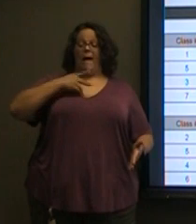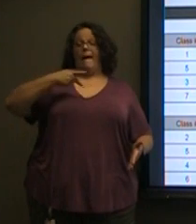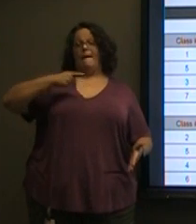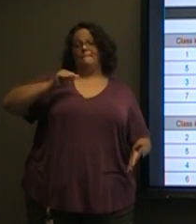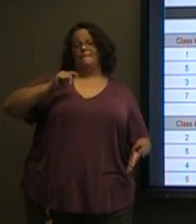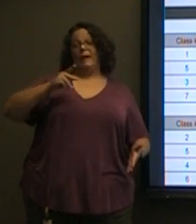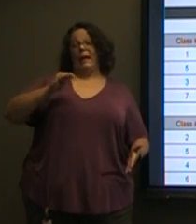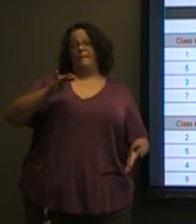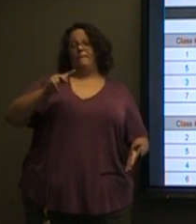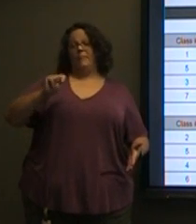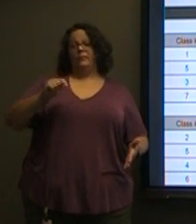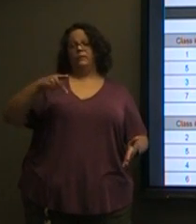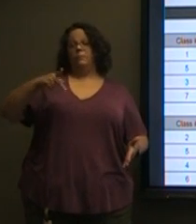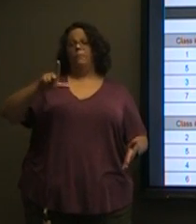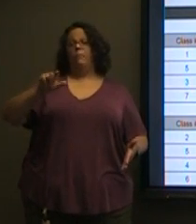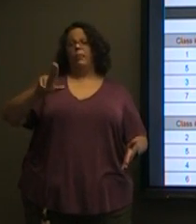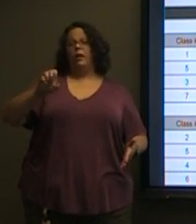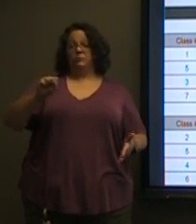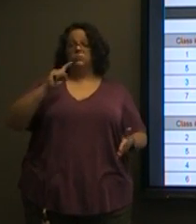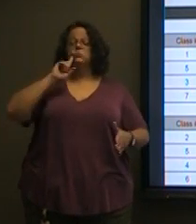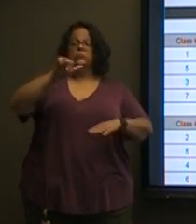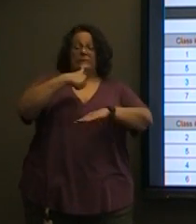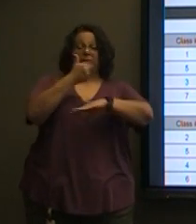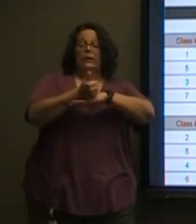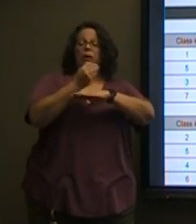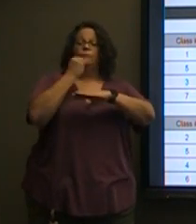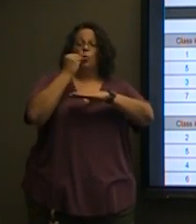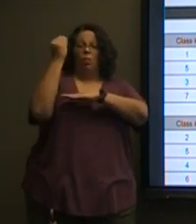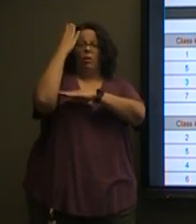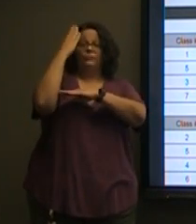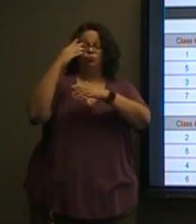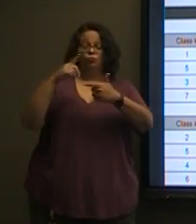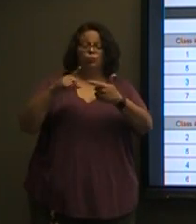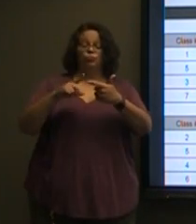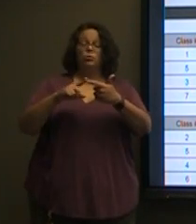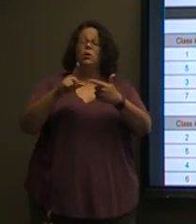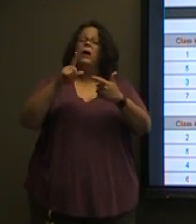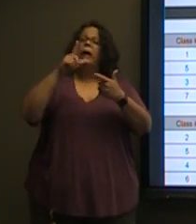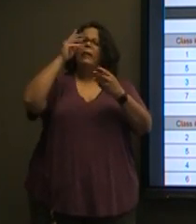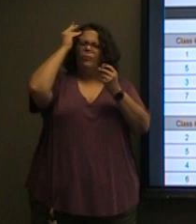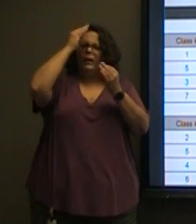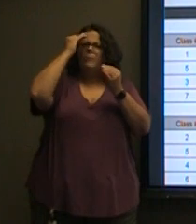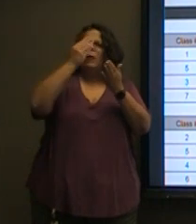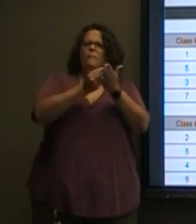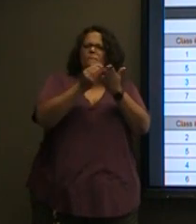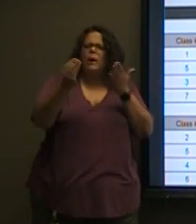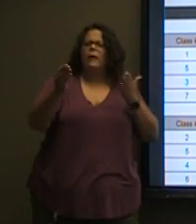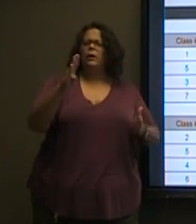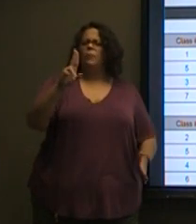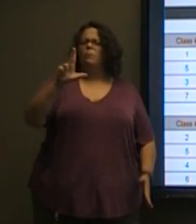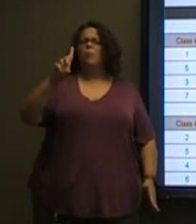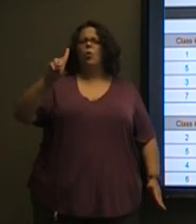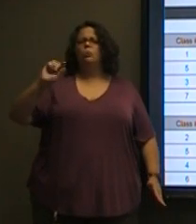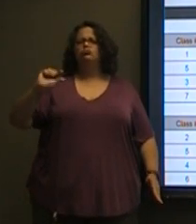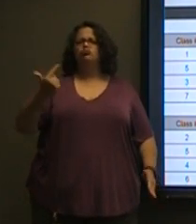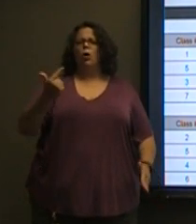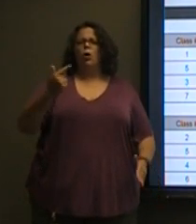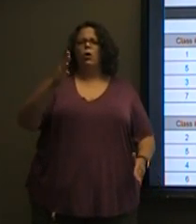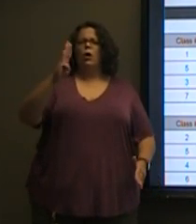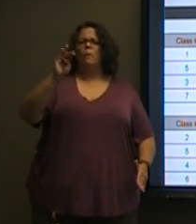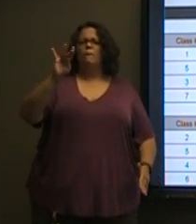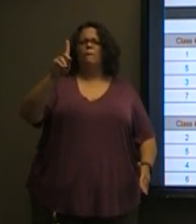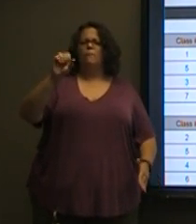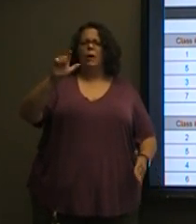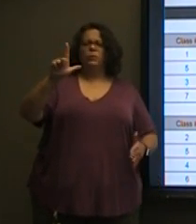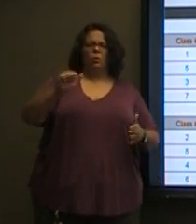money into their lunch account so they're ready to go on day one. And if you would please consider purchasing the Bulldog bundle which includes our tech fee as well